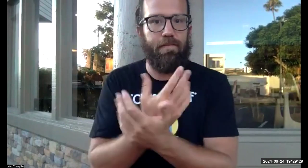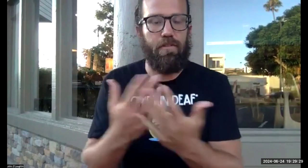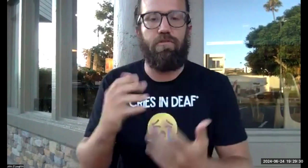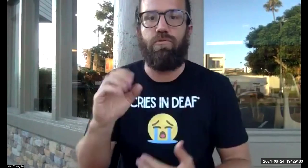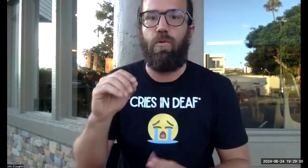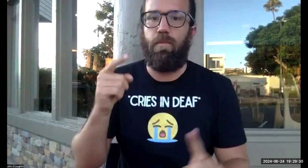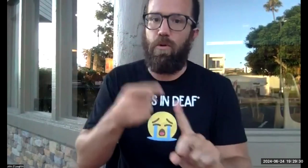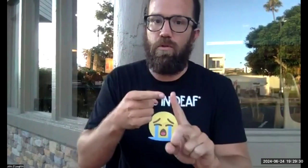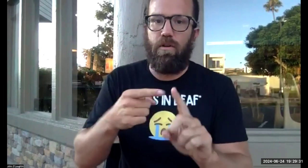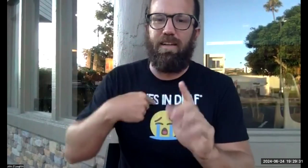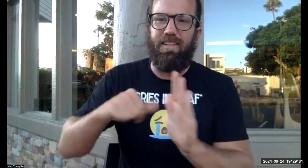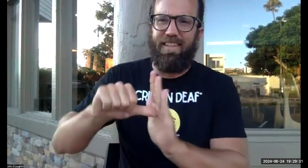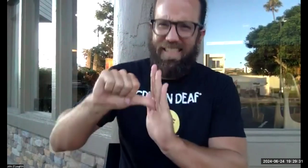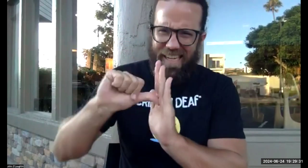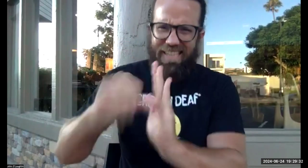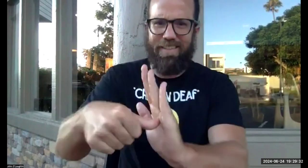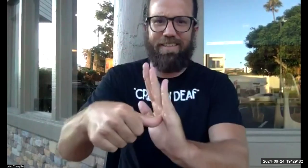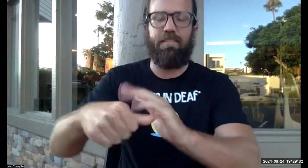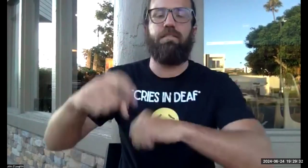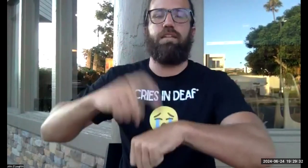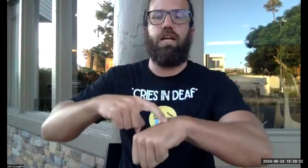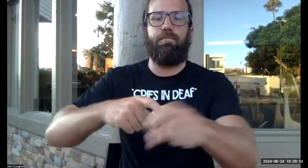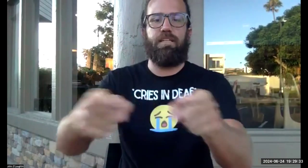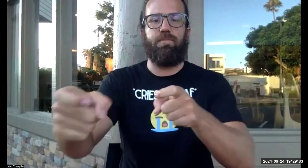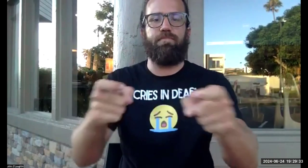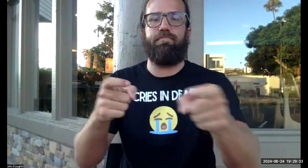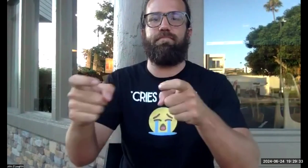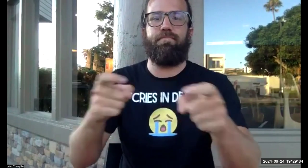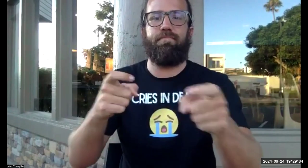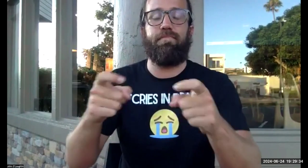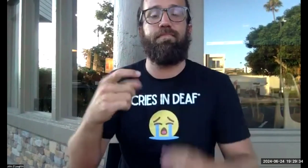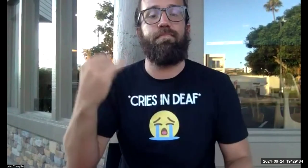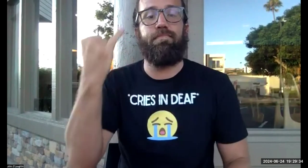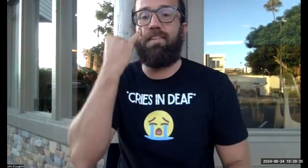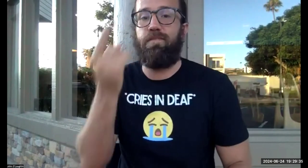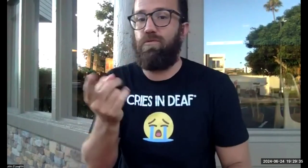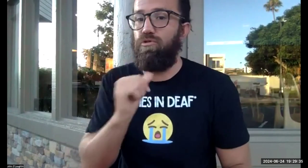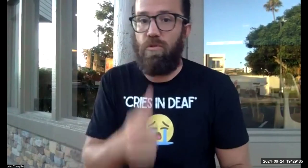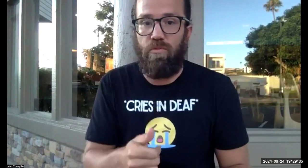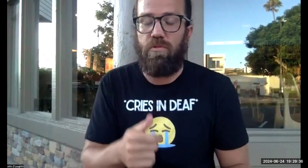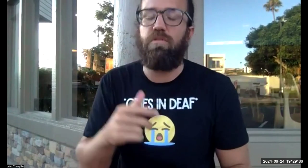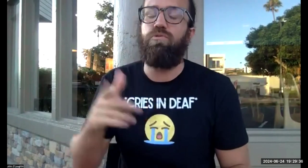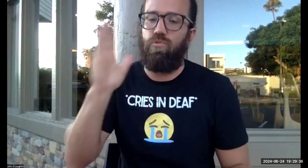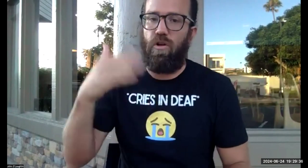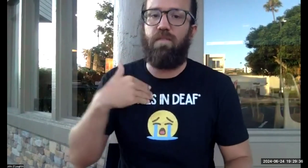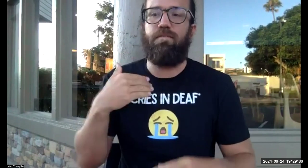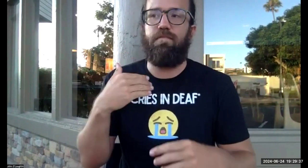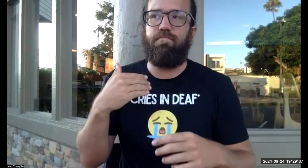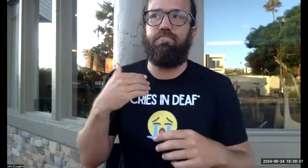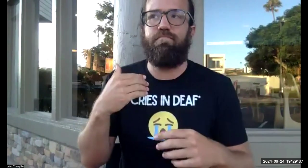I think I've covered everything for this orientation. I want to emphasize time management in this class. If you don't